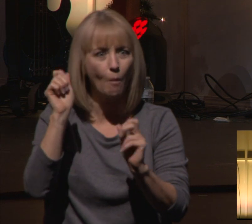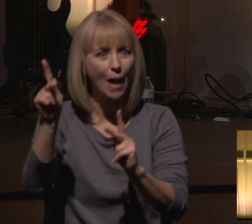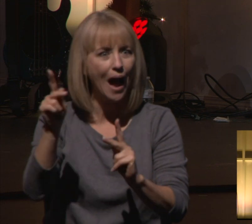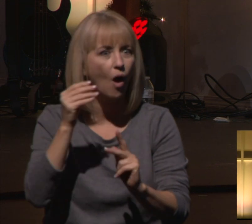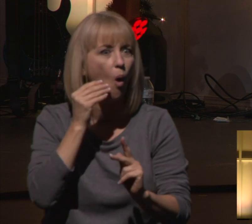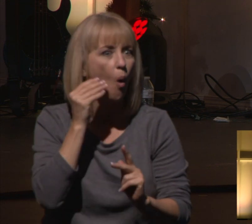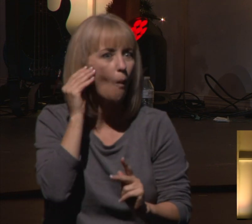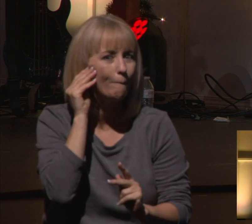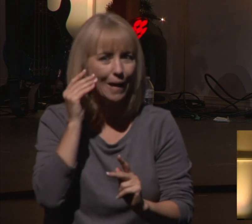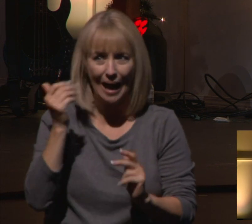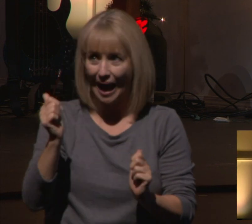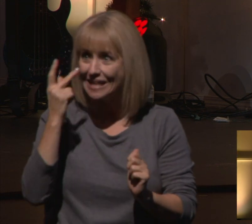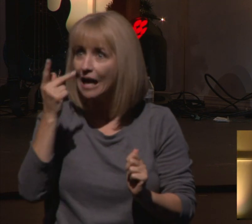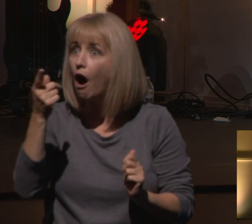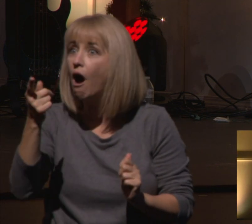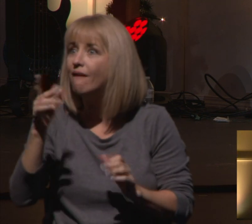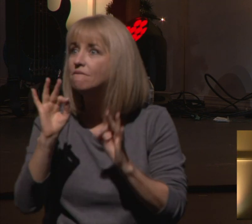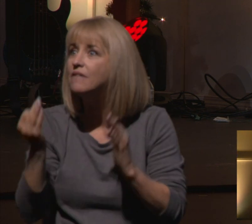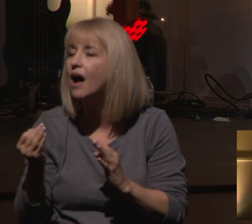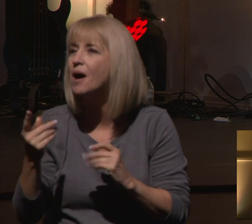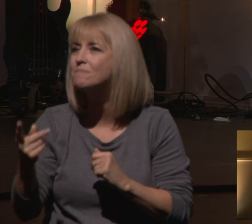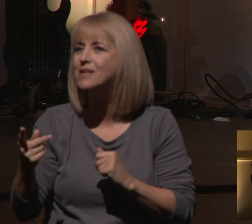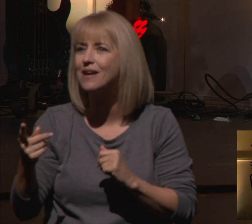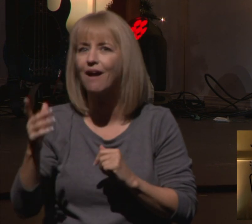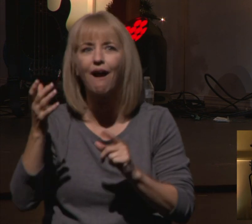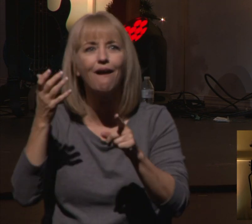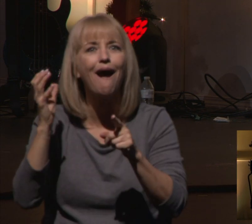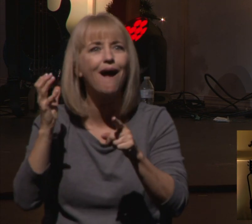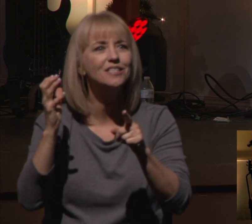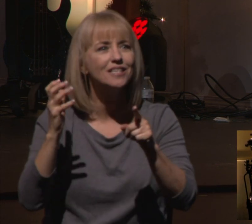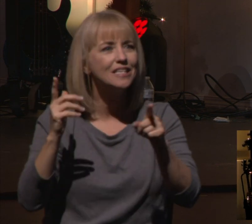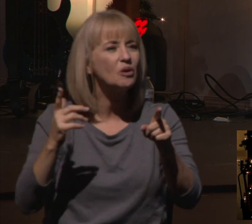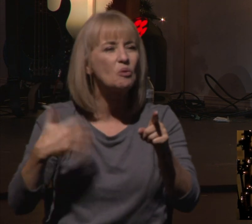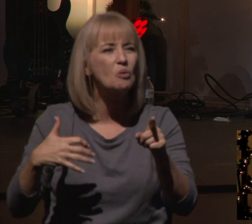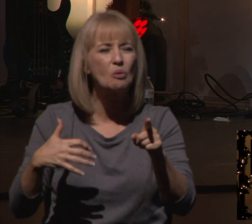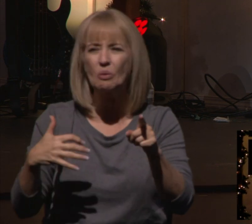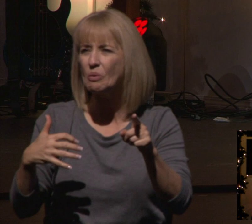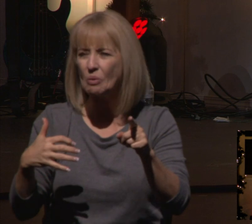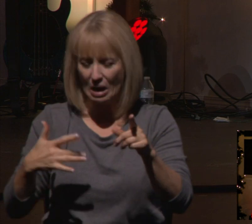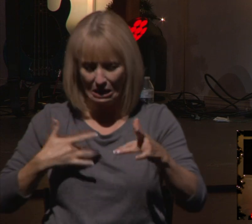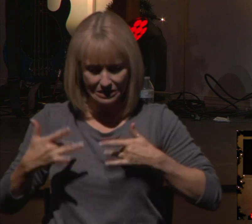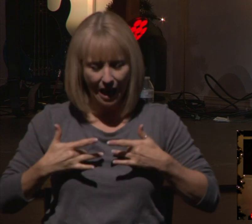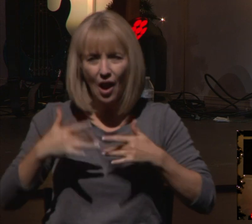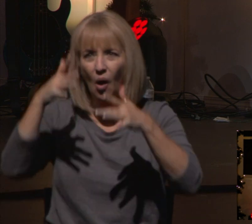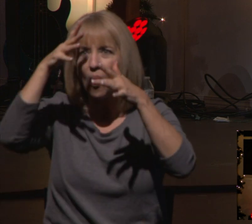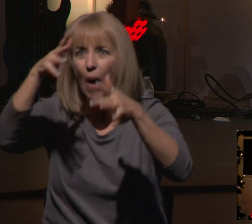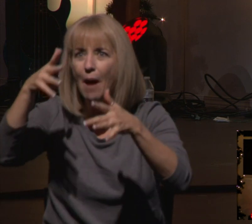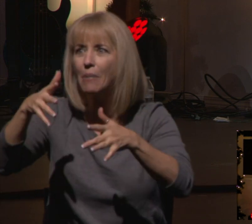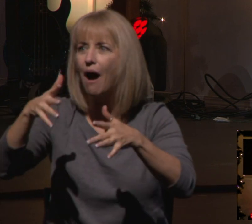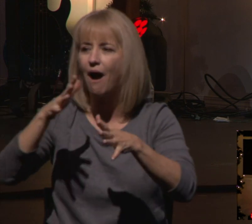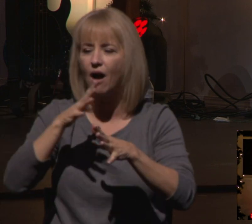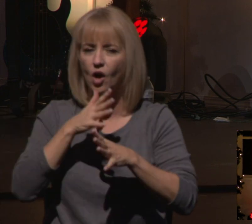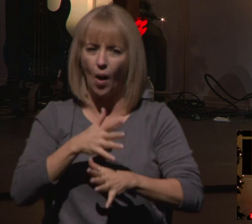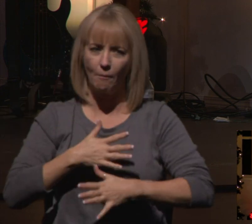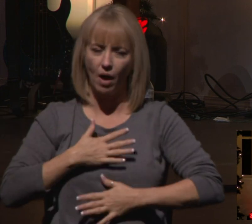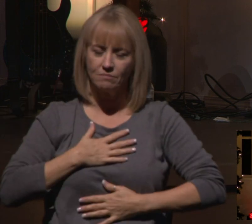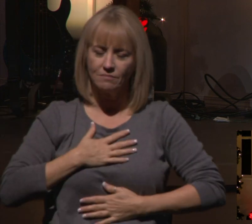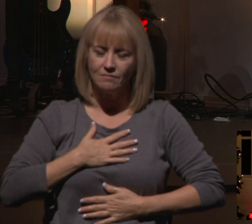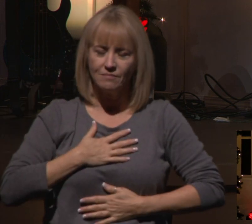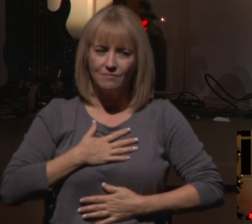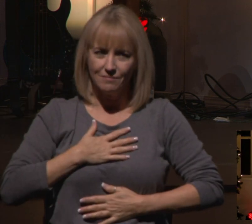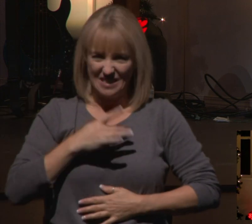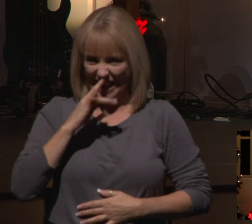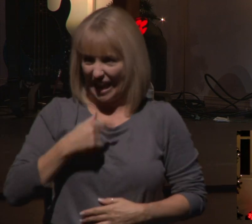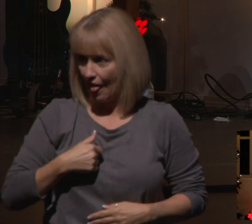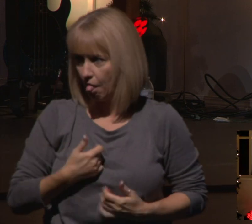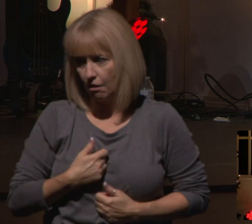where I could see family, I could see cousins, and I could see grandpa and grandma. And no